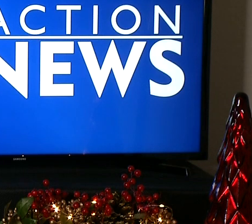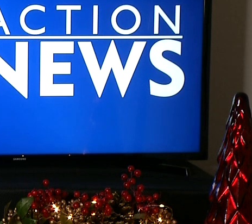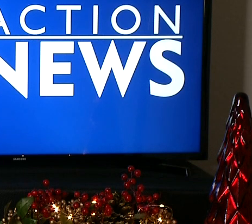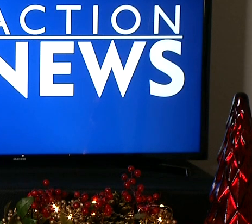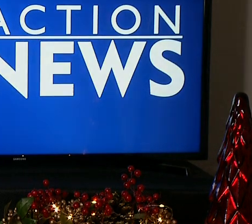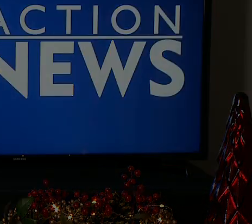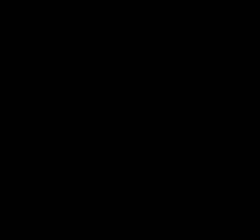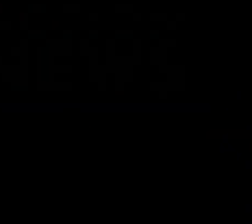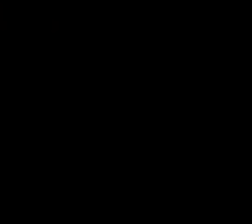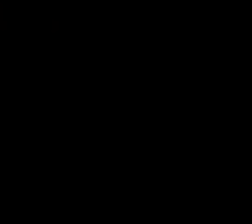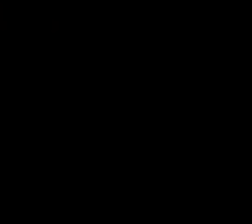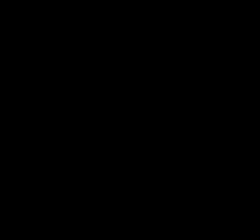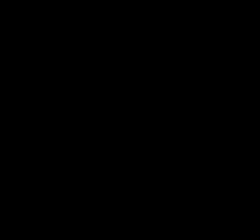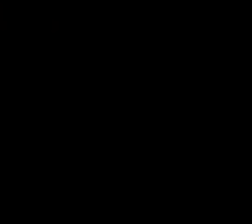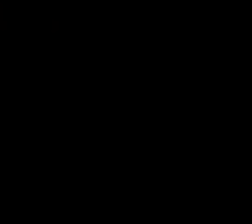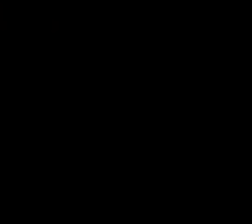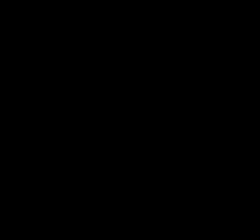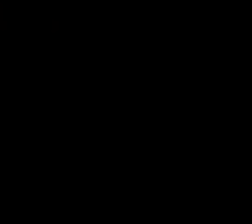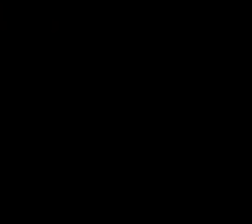.com.